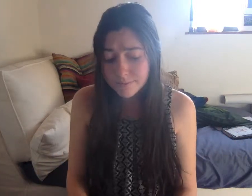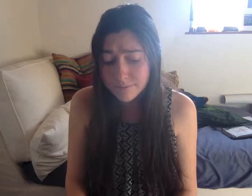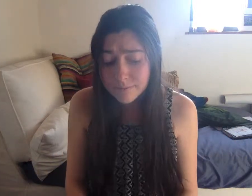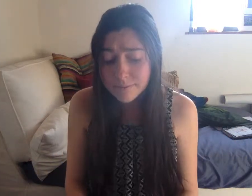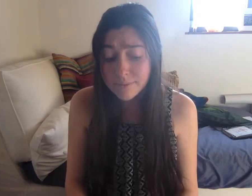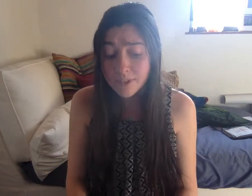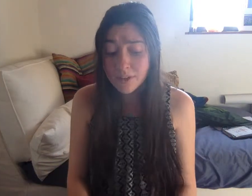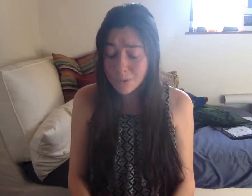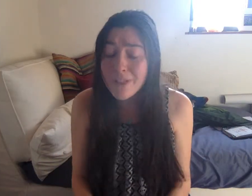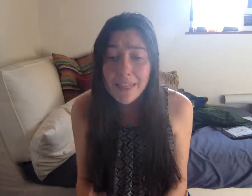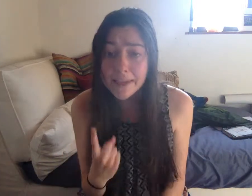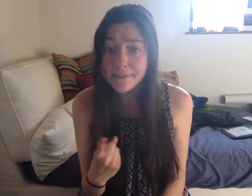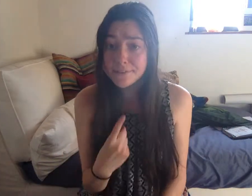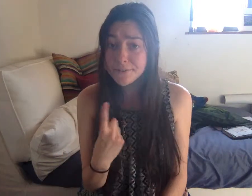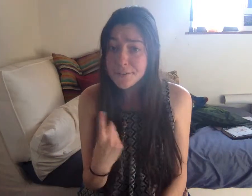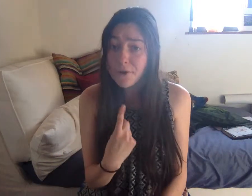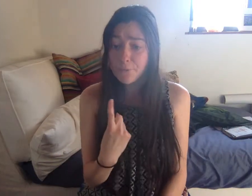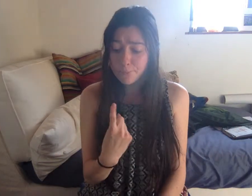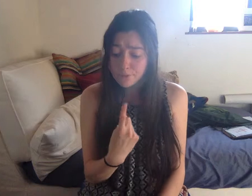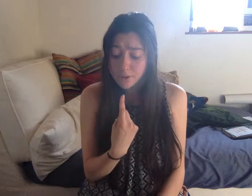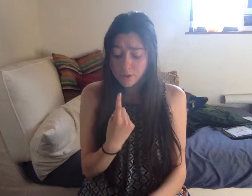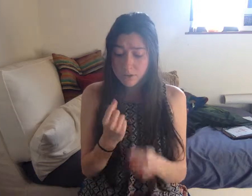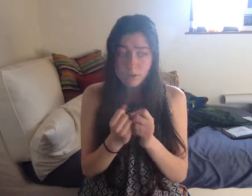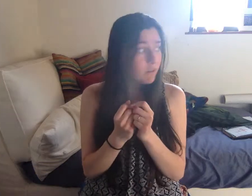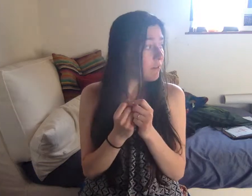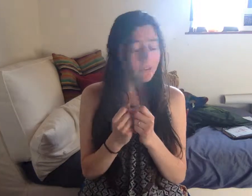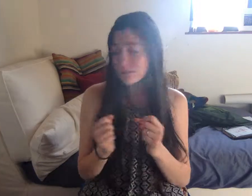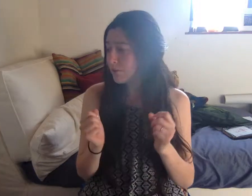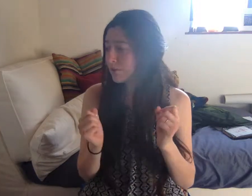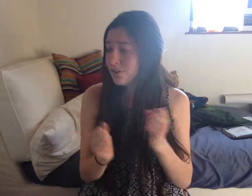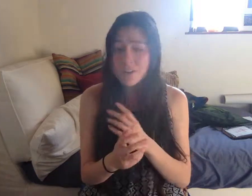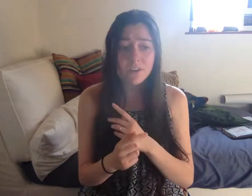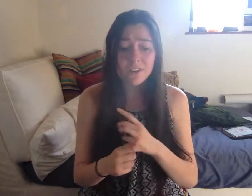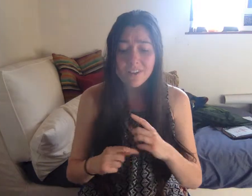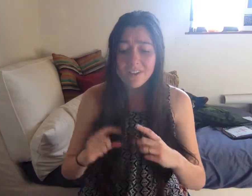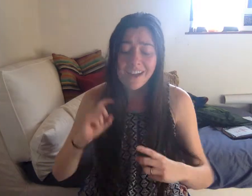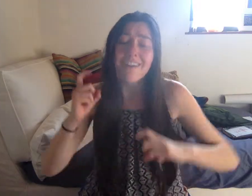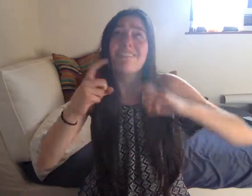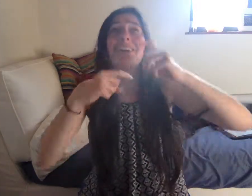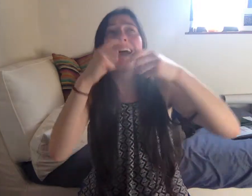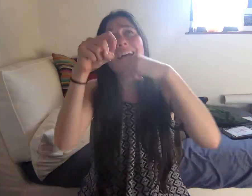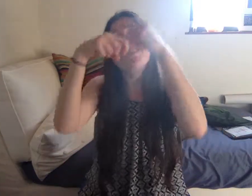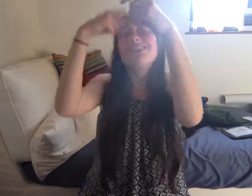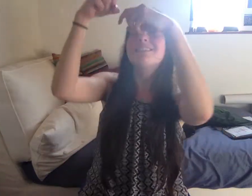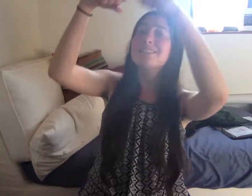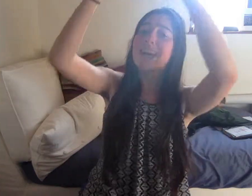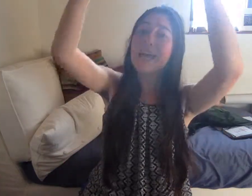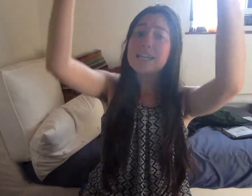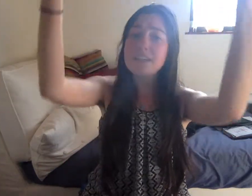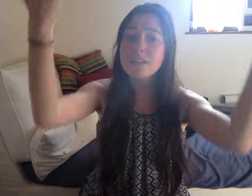And it's lovely for heaven's sake.